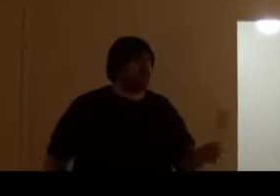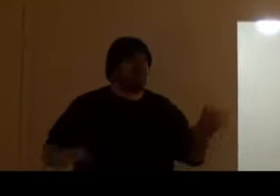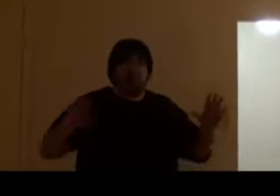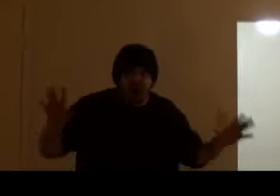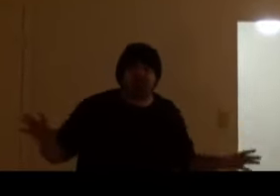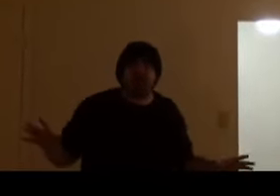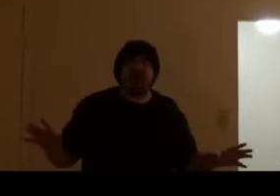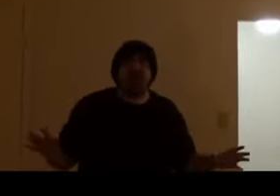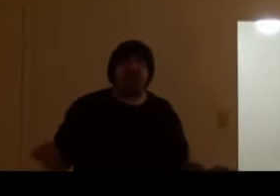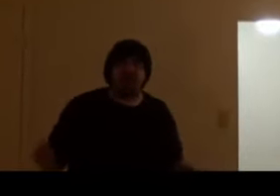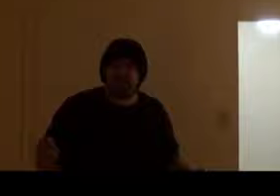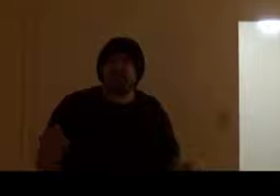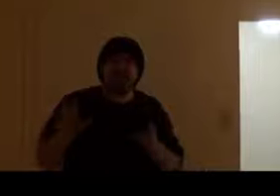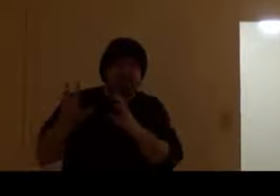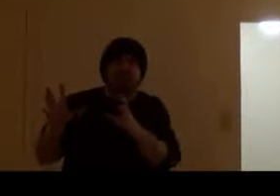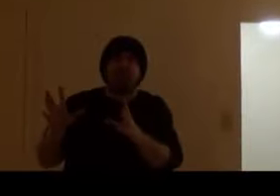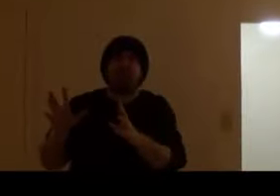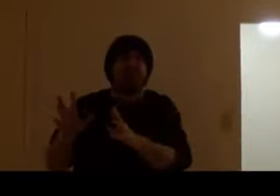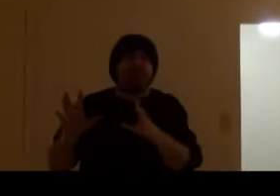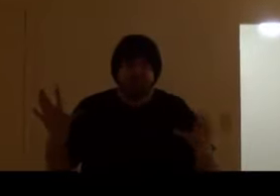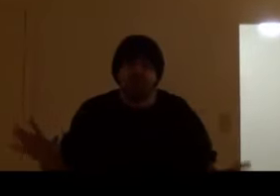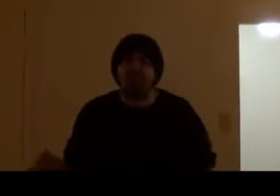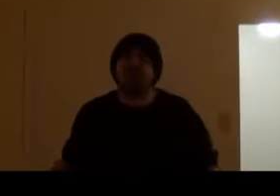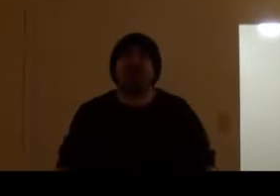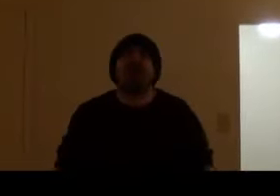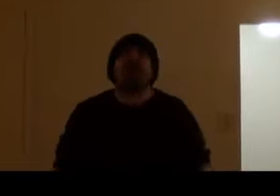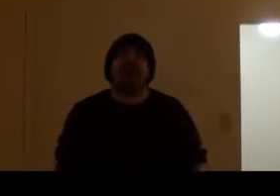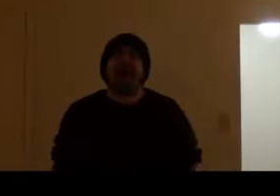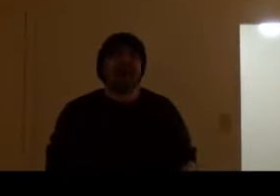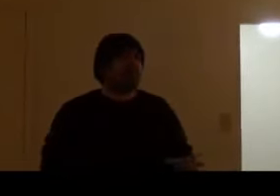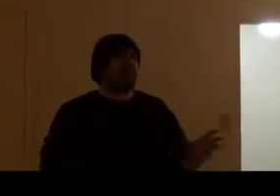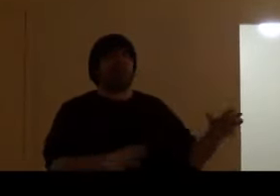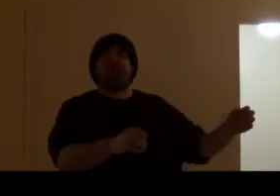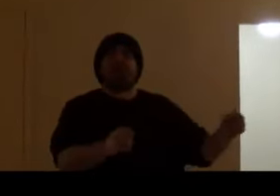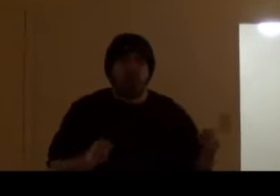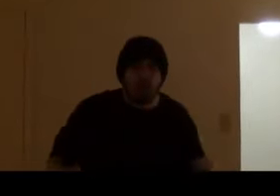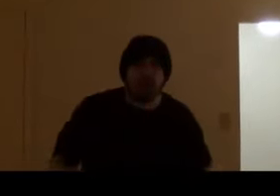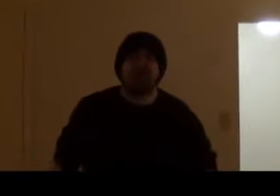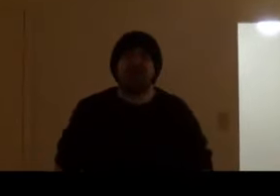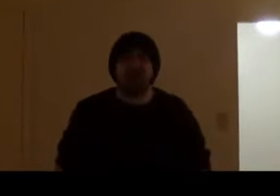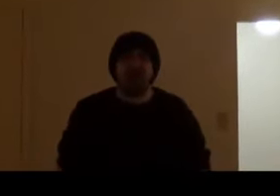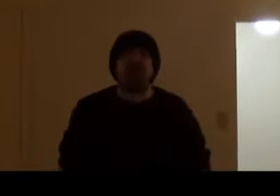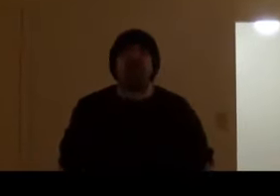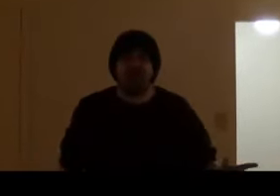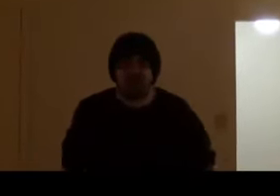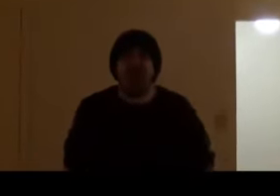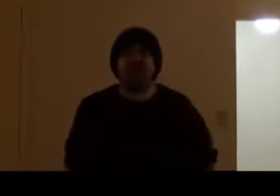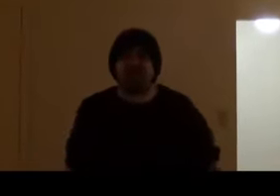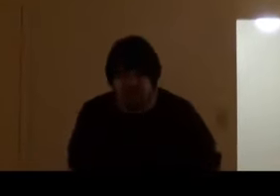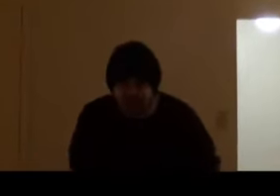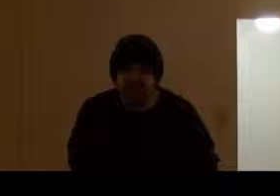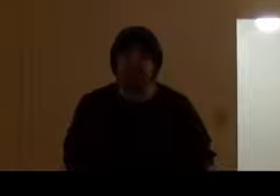spotlight, that Shield feud has been stolen by John Cena.